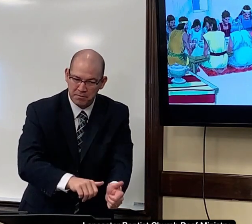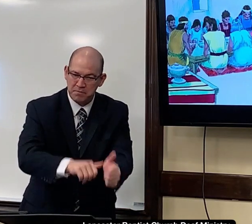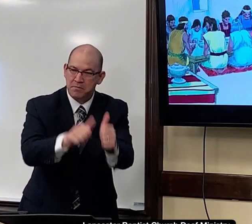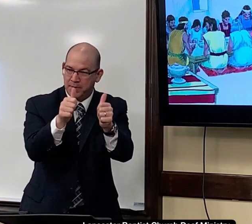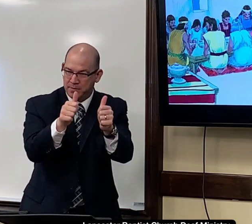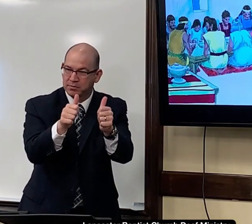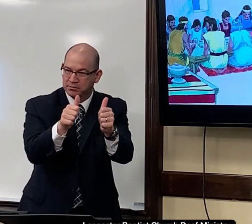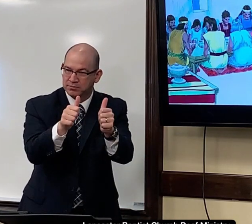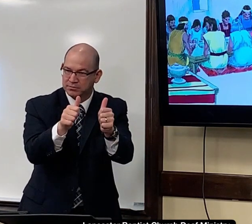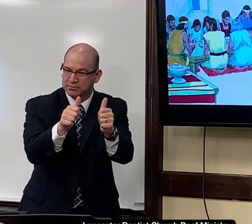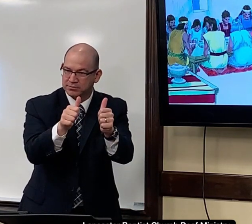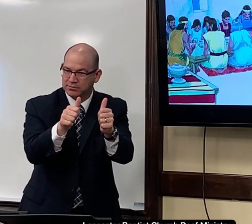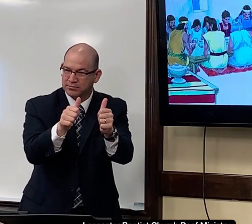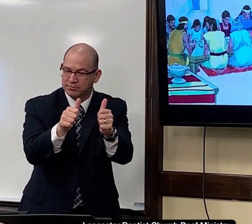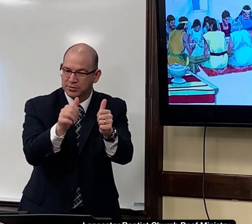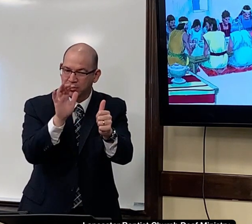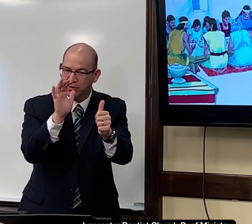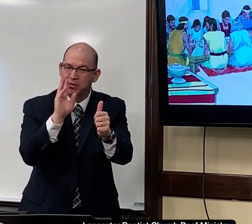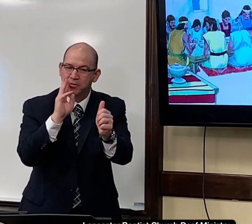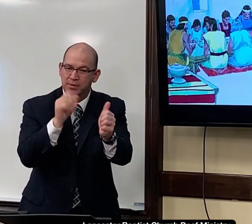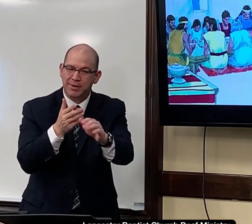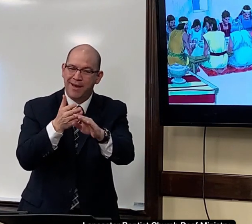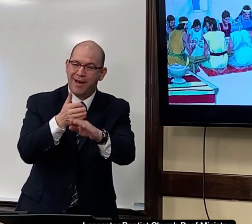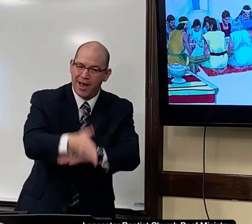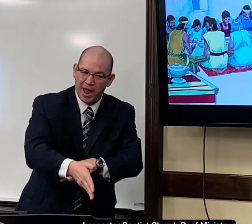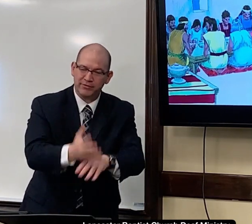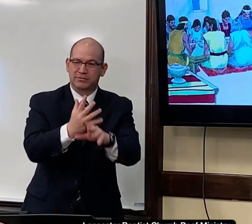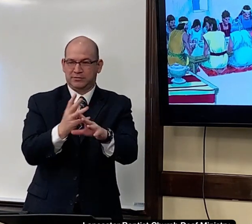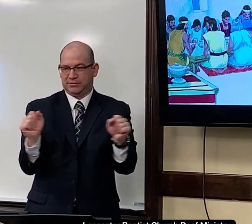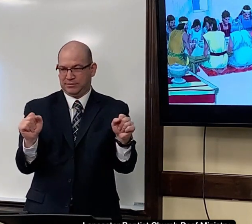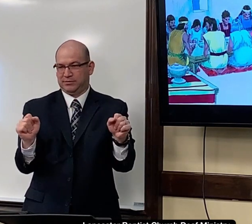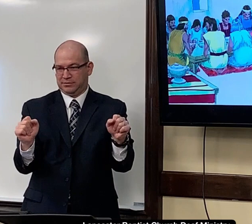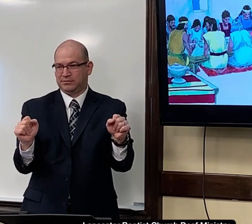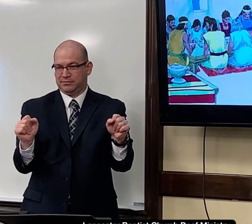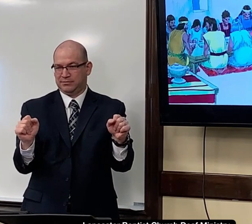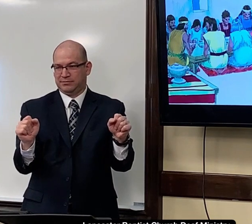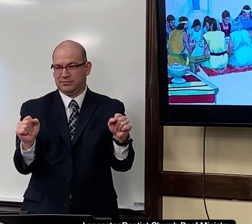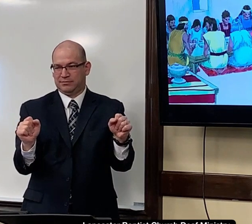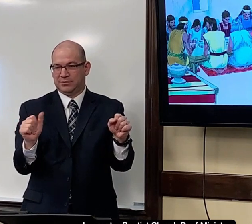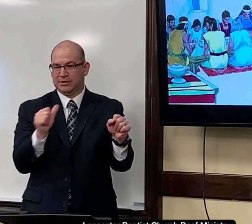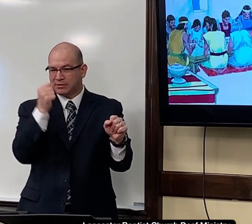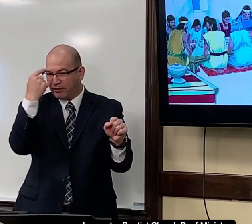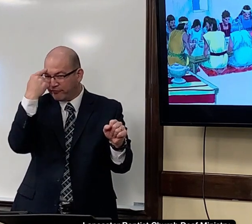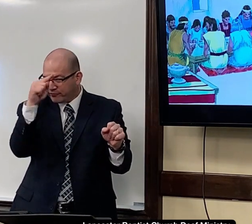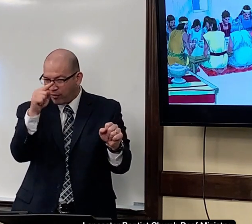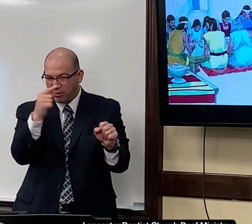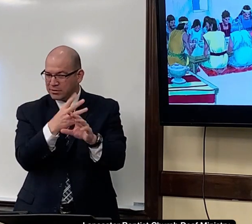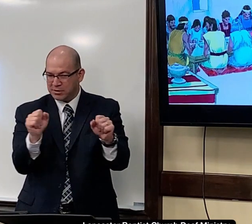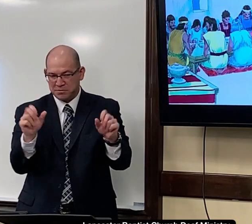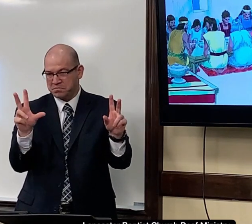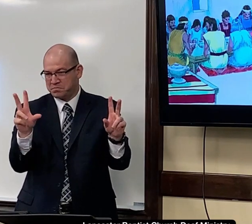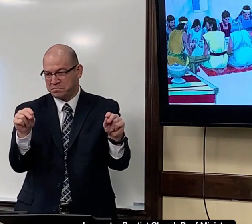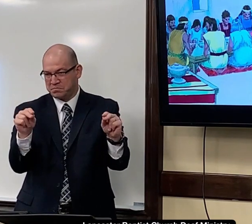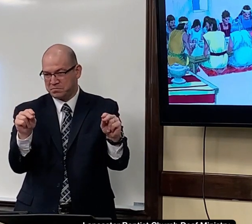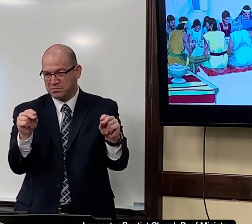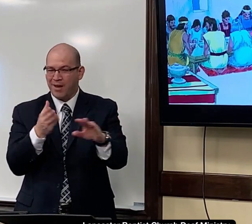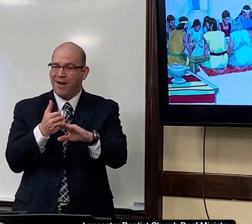them. And help them. Baptize them. After salvation. But it's not for